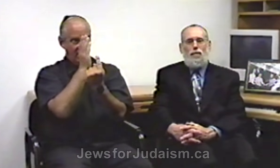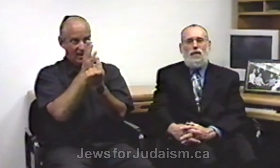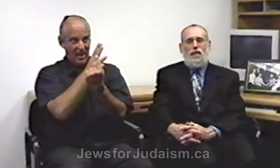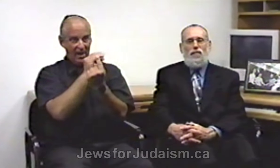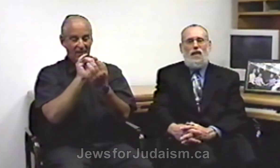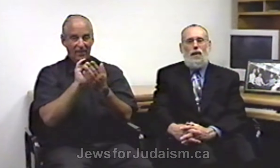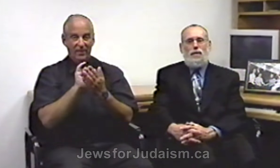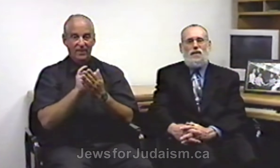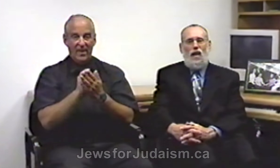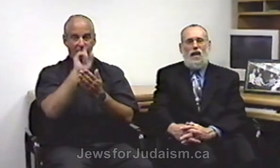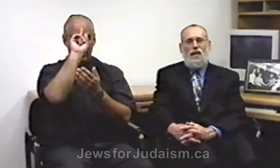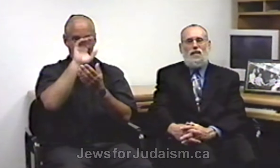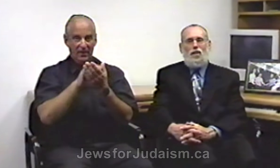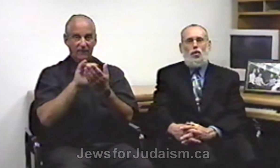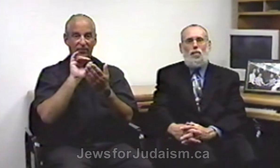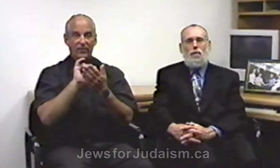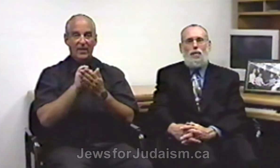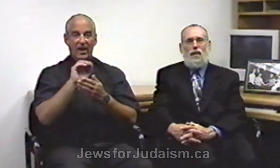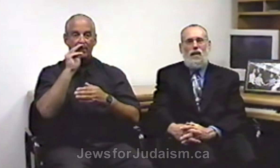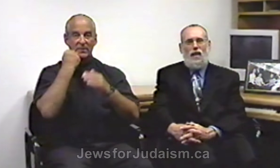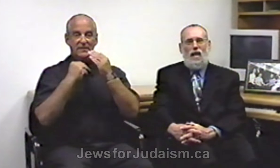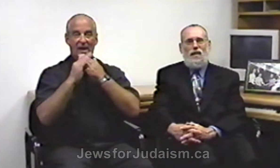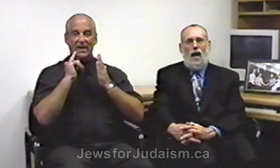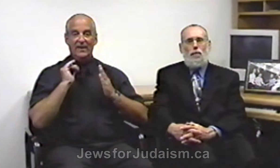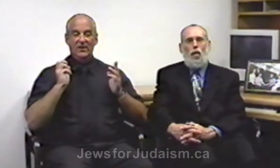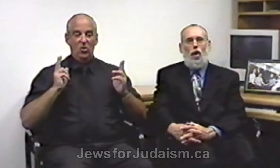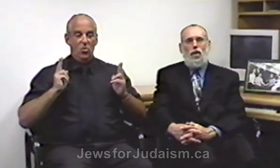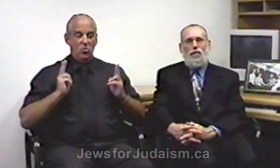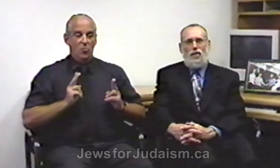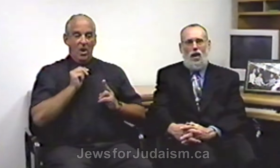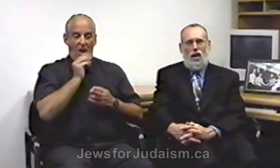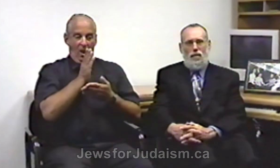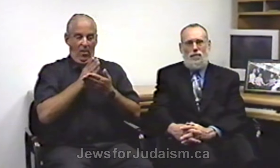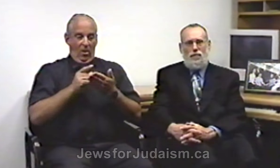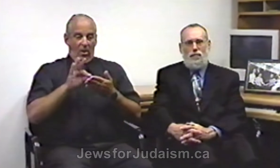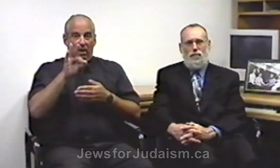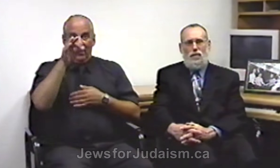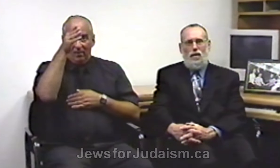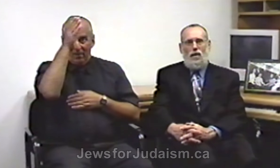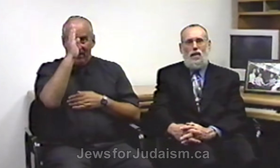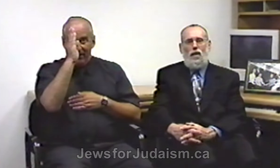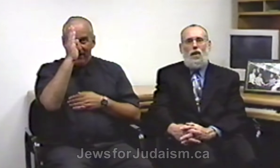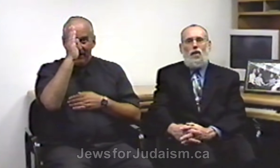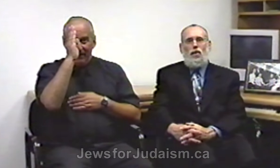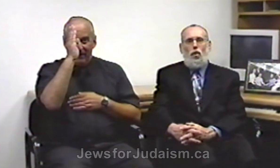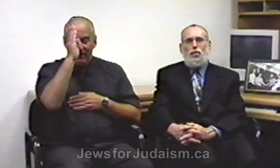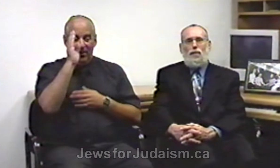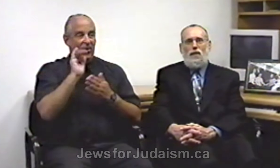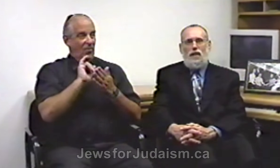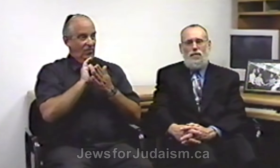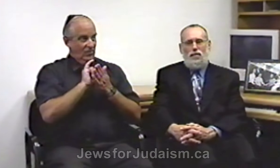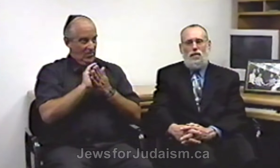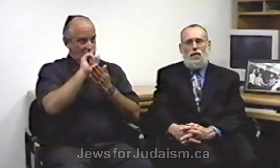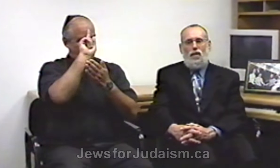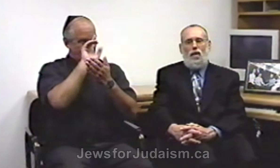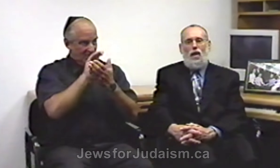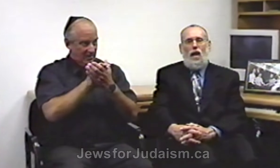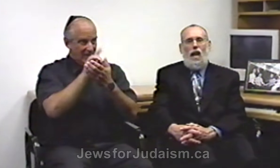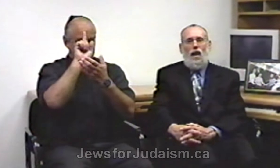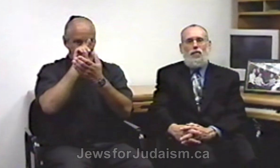the belief that a Messiah is a human being and not part of God. Those beliefs have